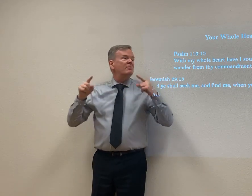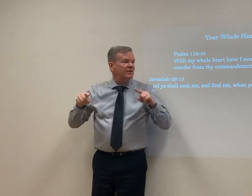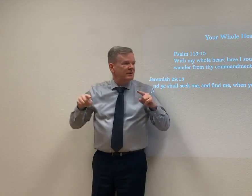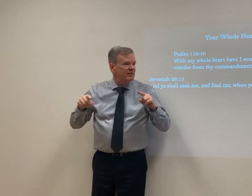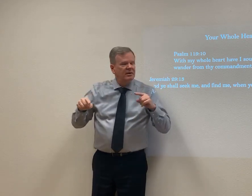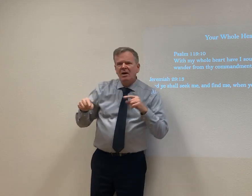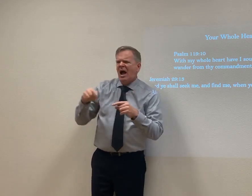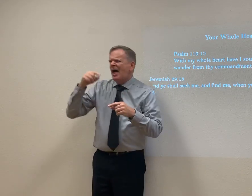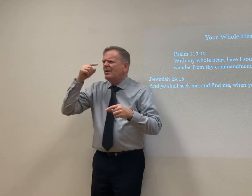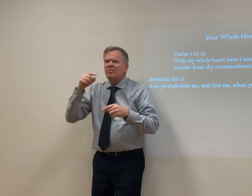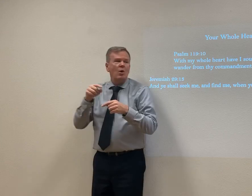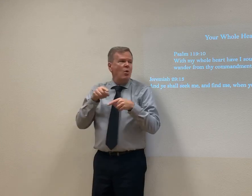of it. But.